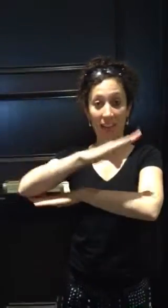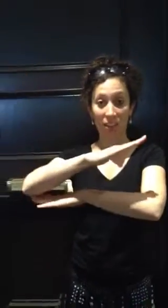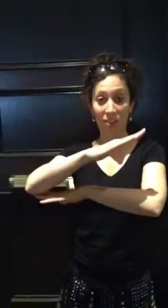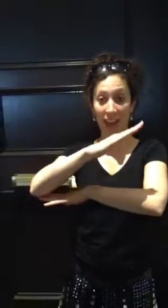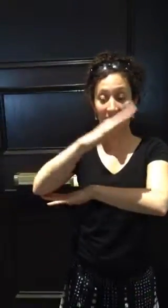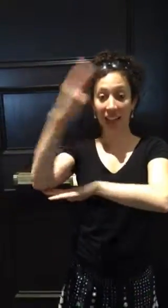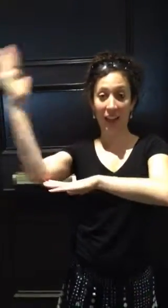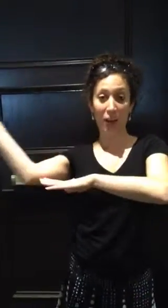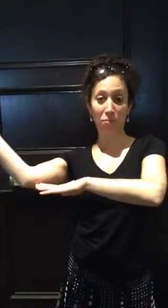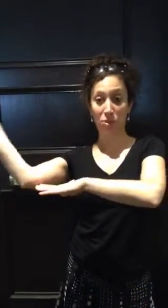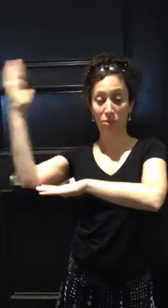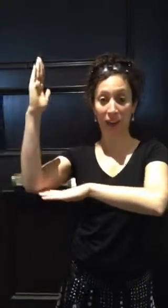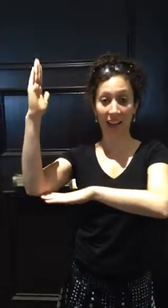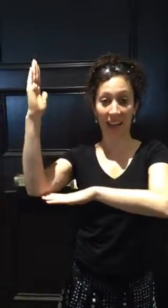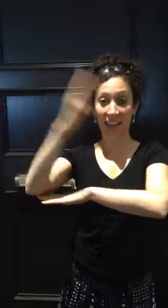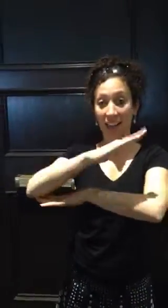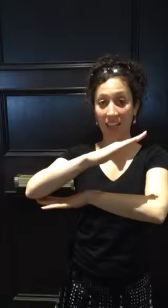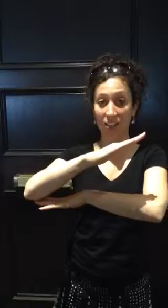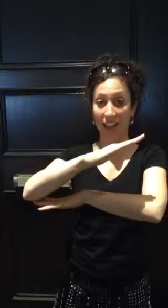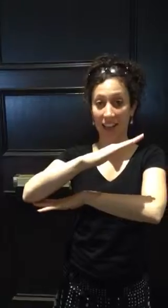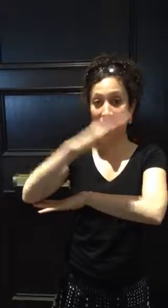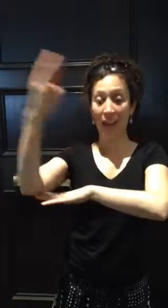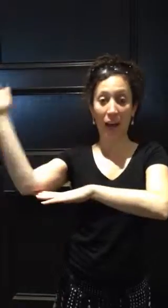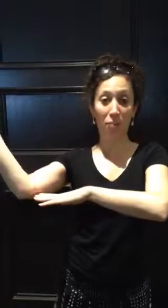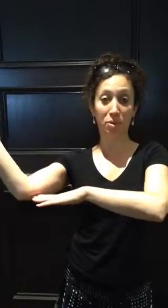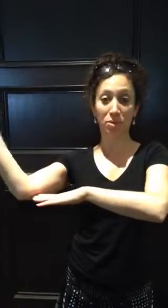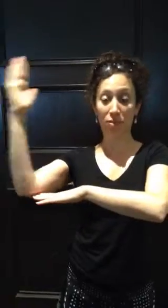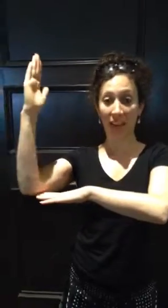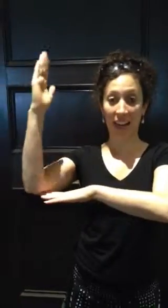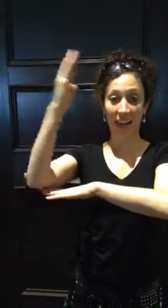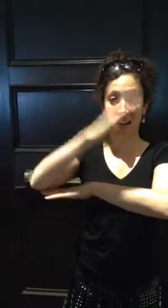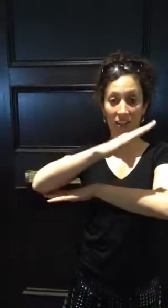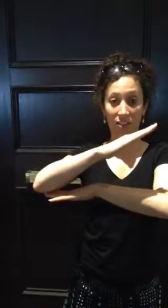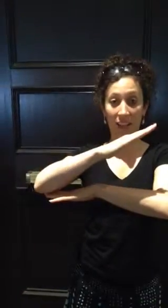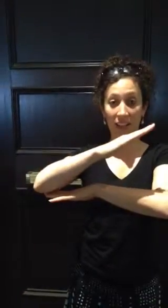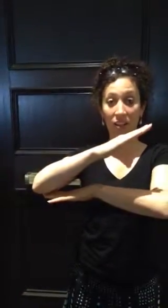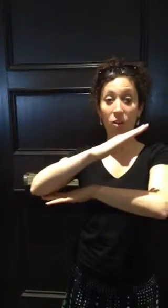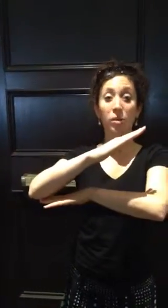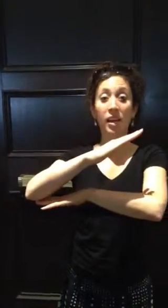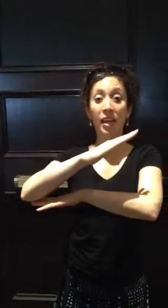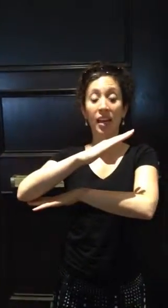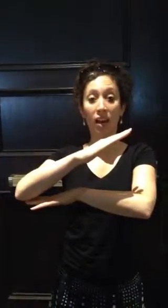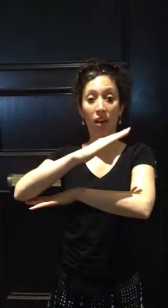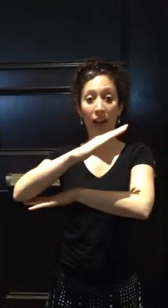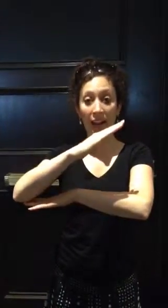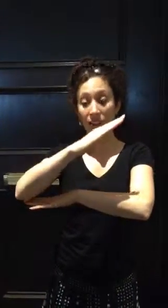acute angle. Obtuse right angle, acute angle. Obtuse right angle, acute angle. We know our angles.